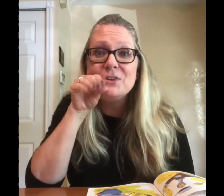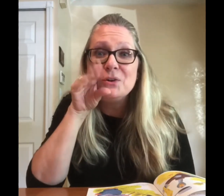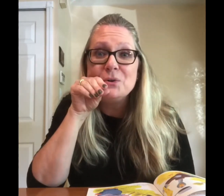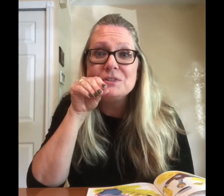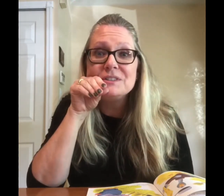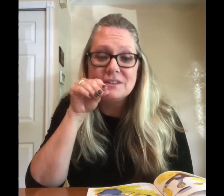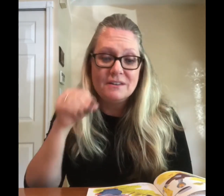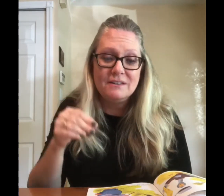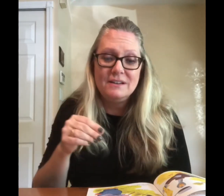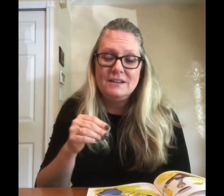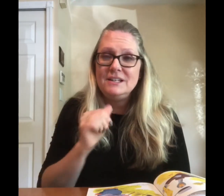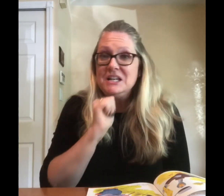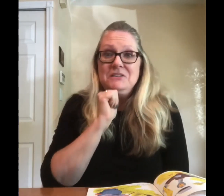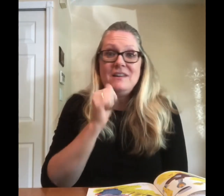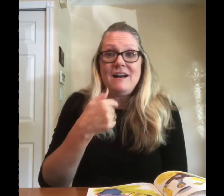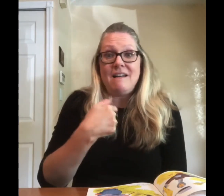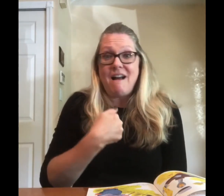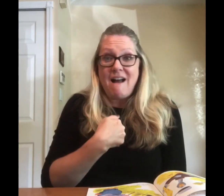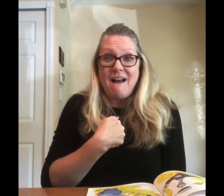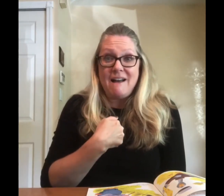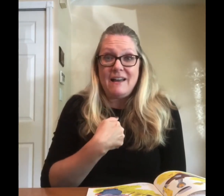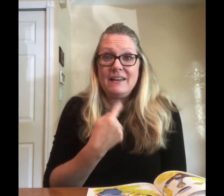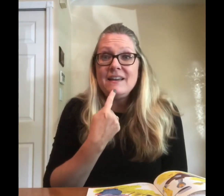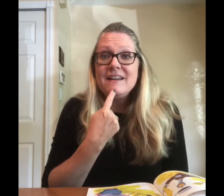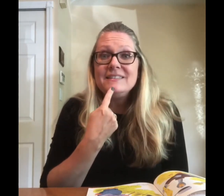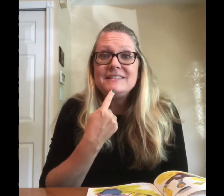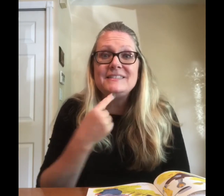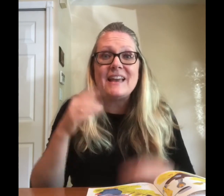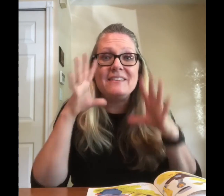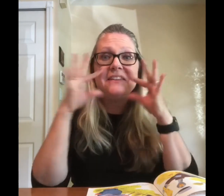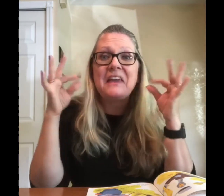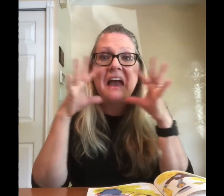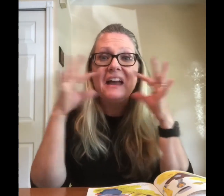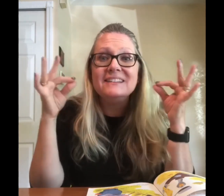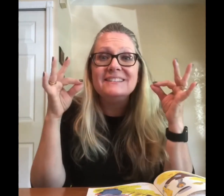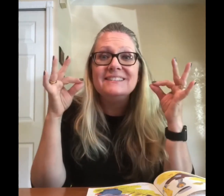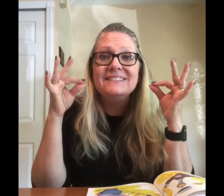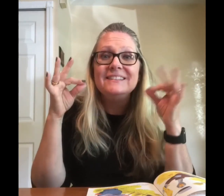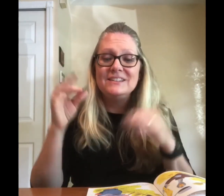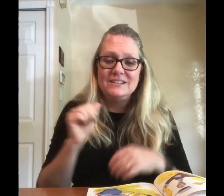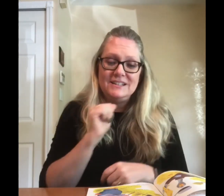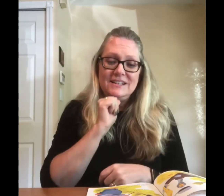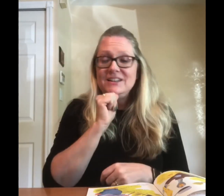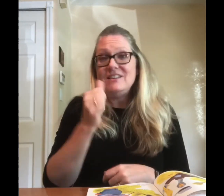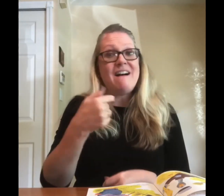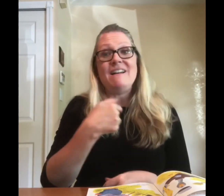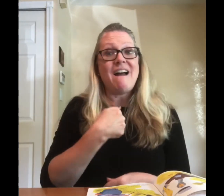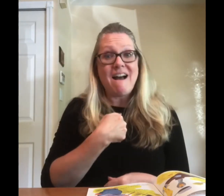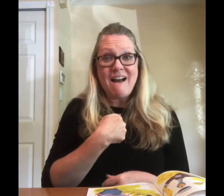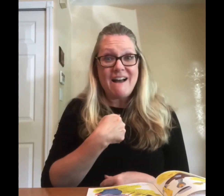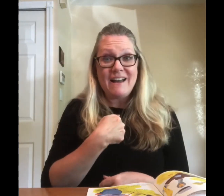goose. Not I said the cat. Not I